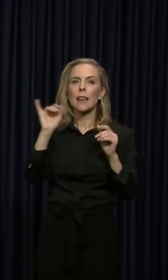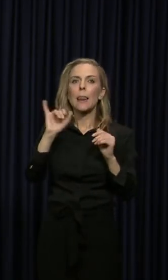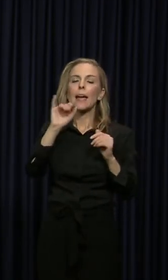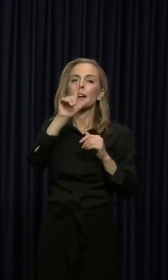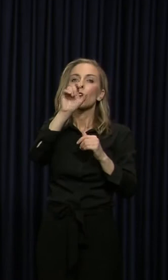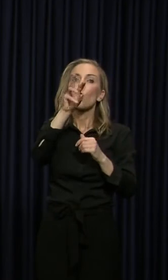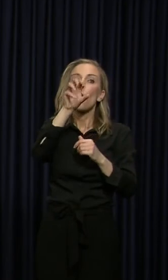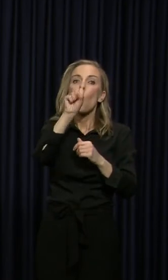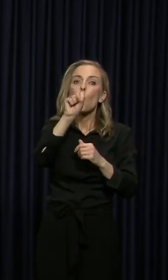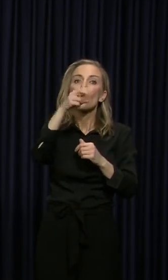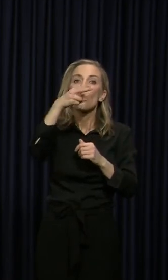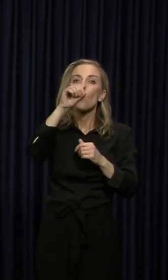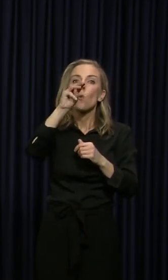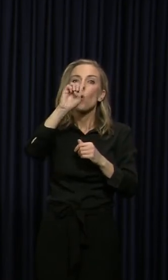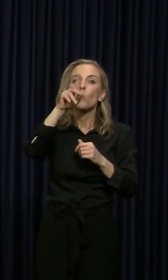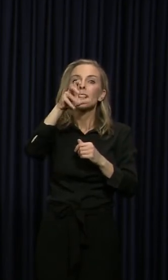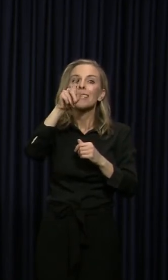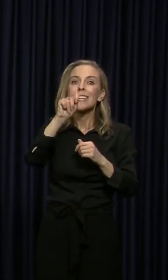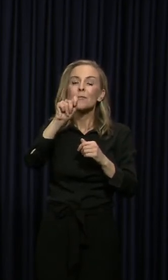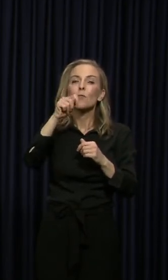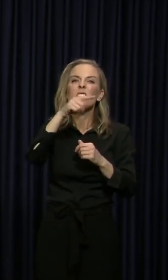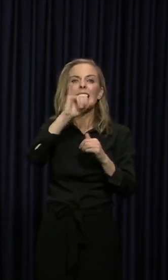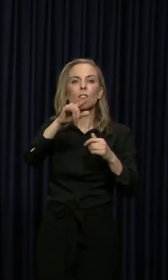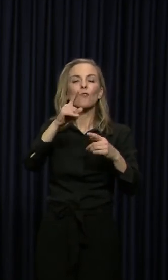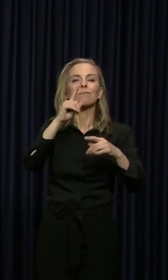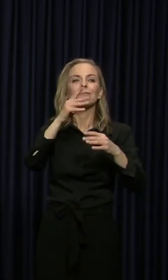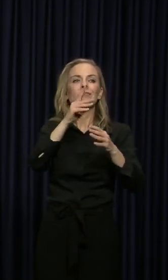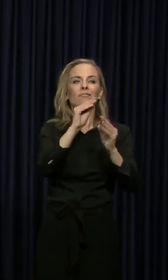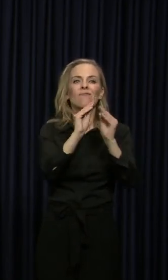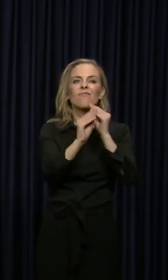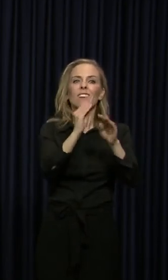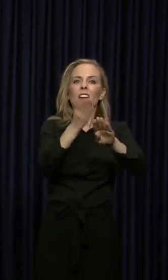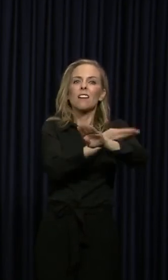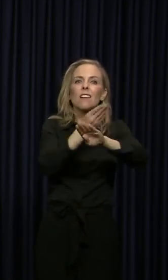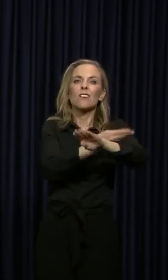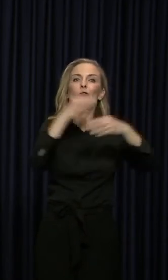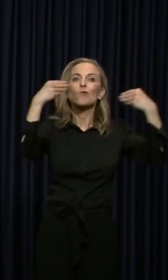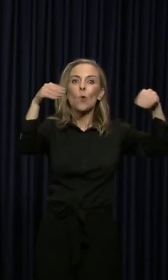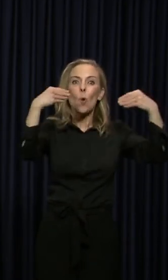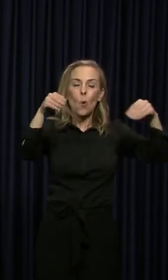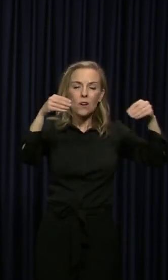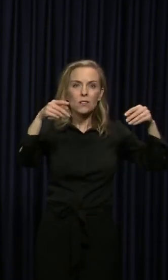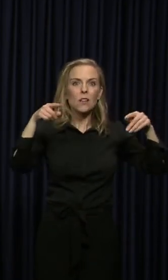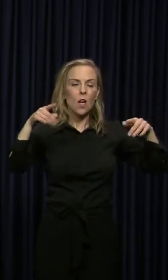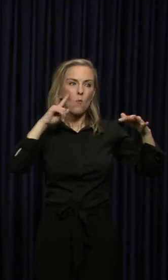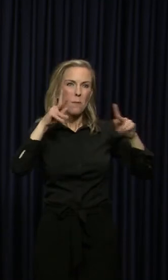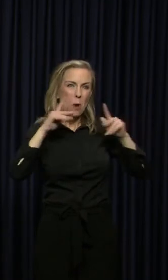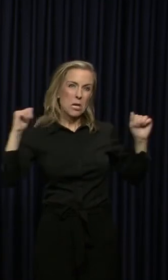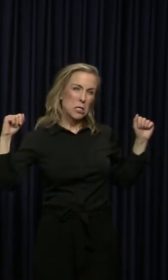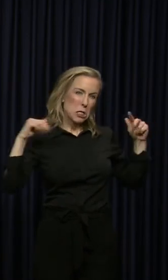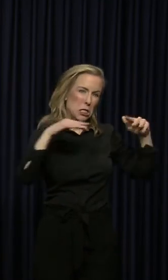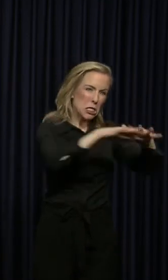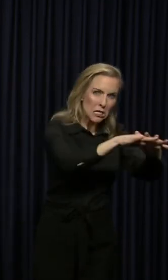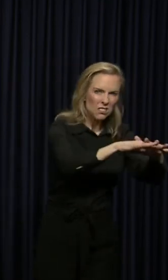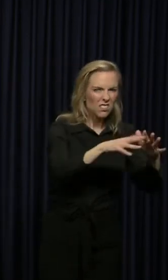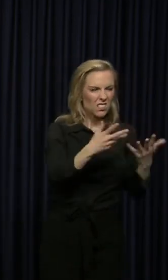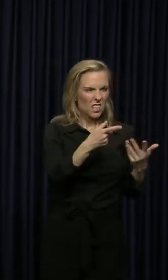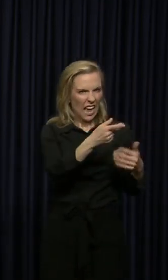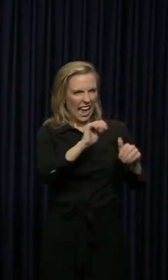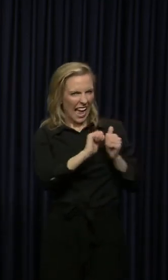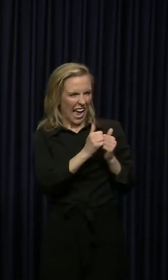like Lowe's and Home Depot today and it's almost impossible to practice social distancing inside of those stores. What's your message to those?